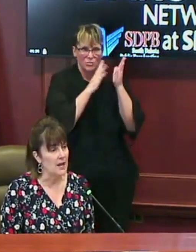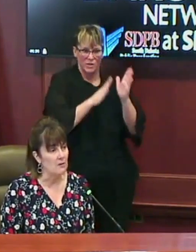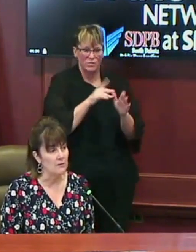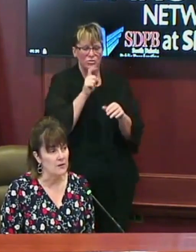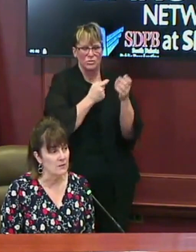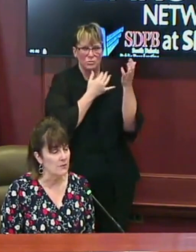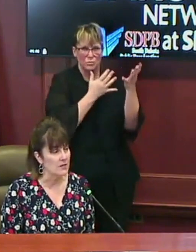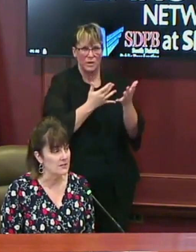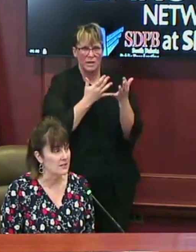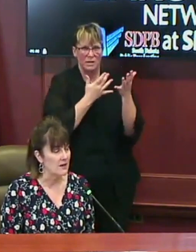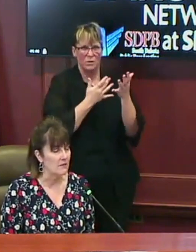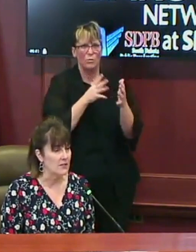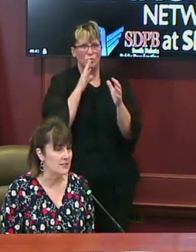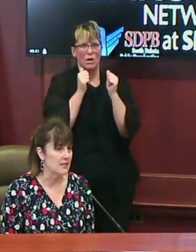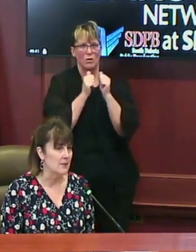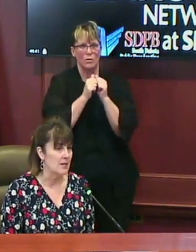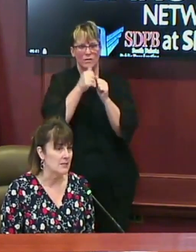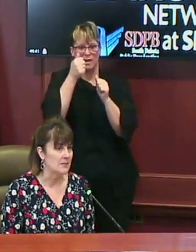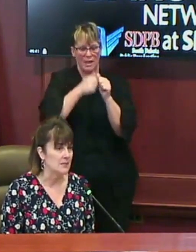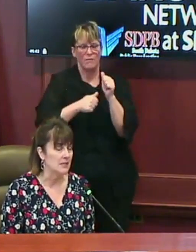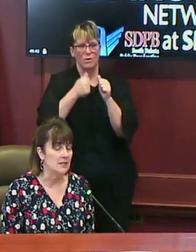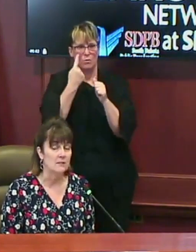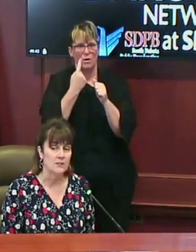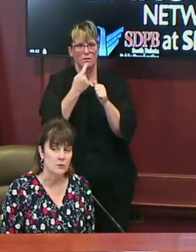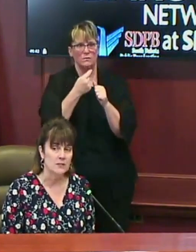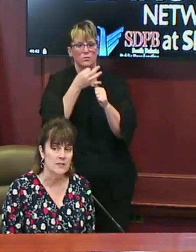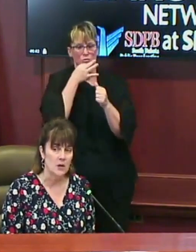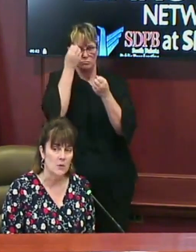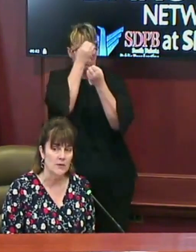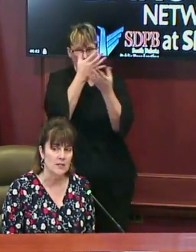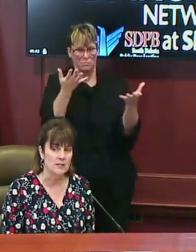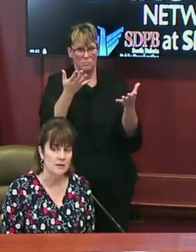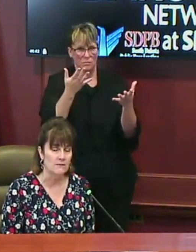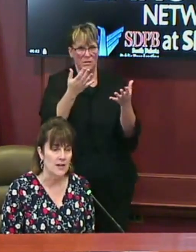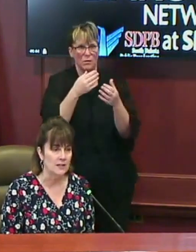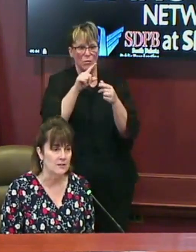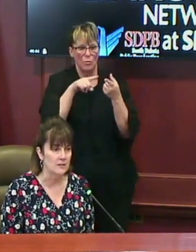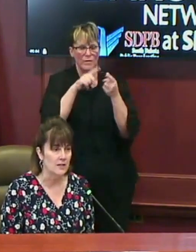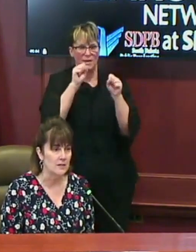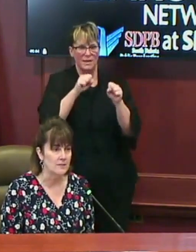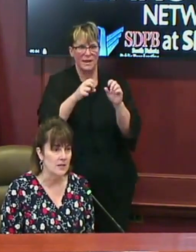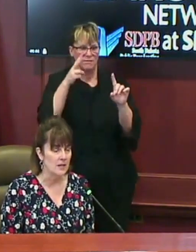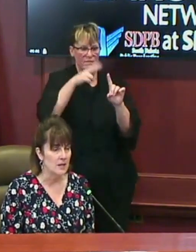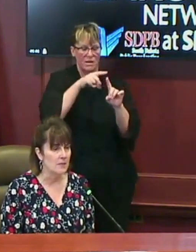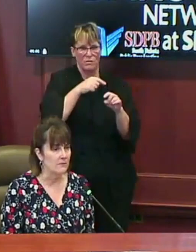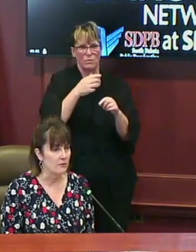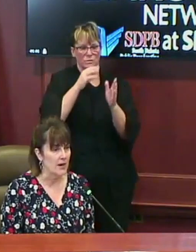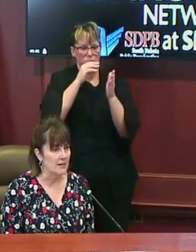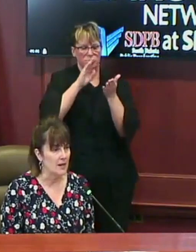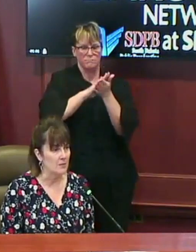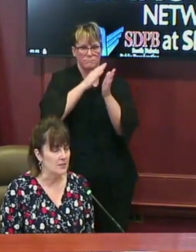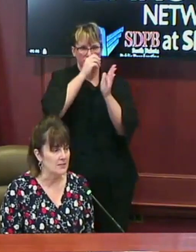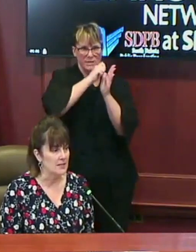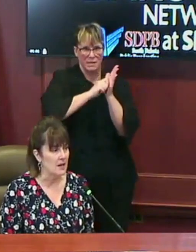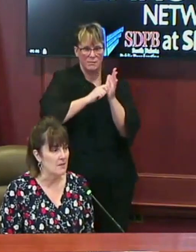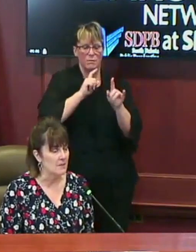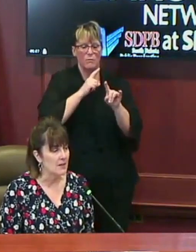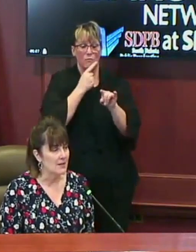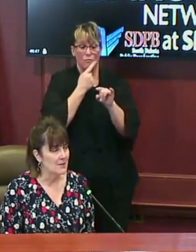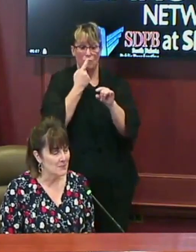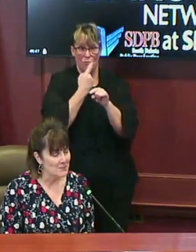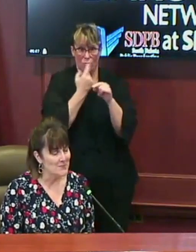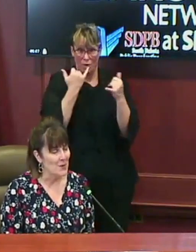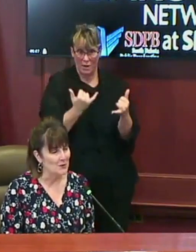We will be out in front of the press to every extent possible to let individuals know when they can start filing those claims. But for right now, please